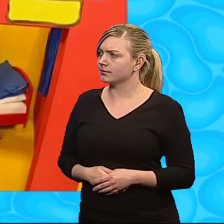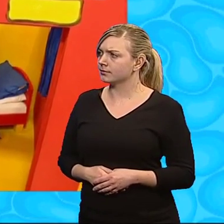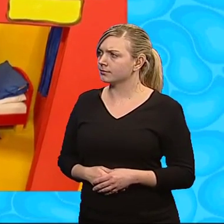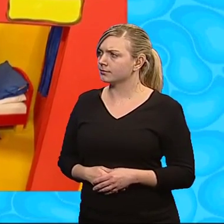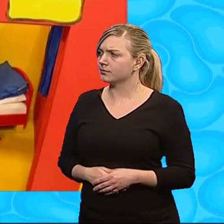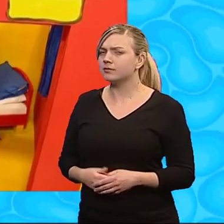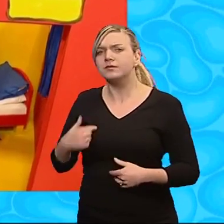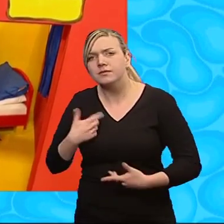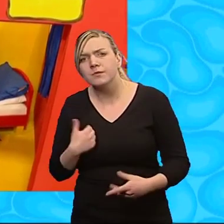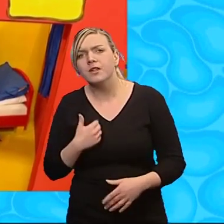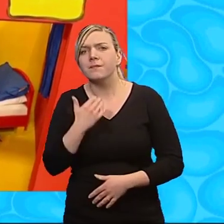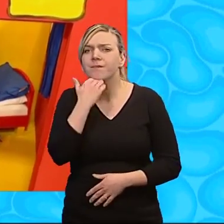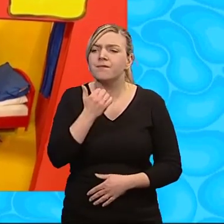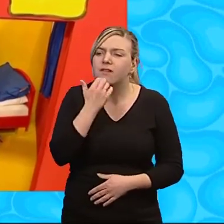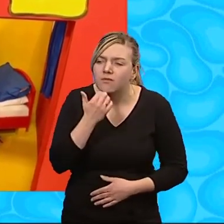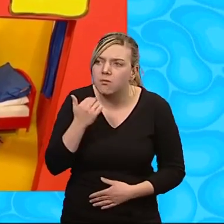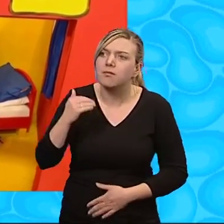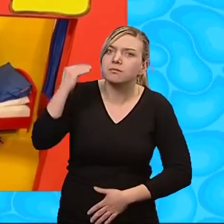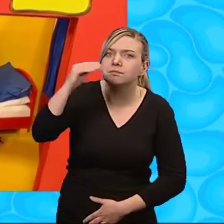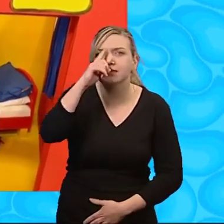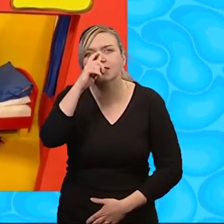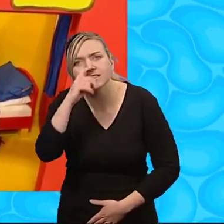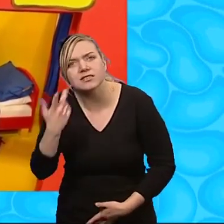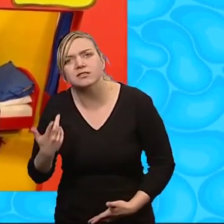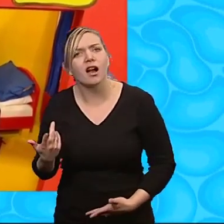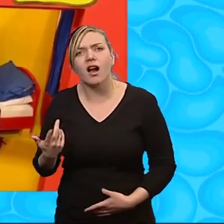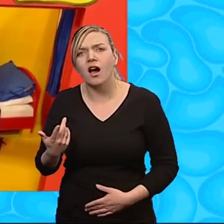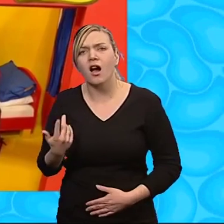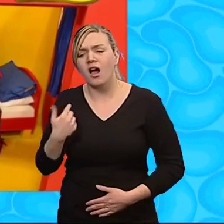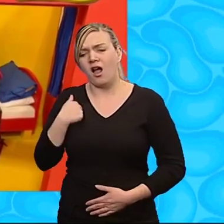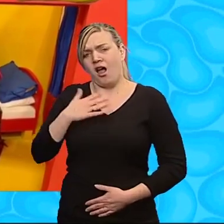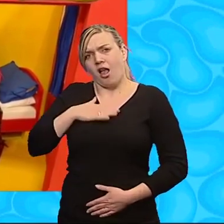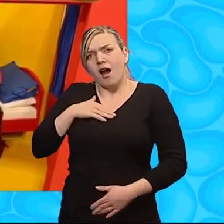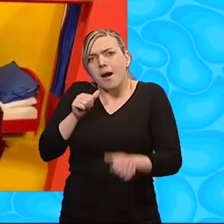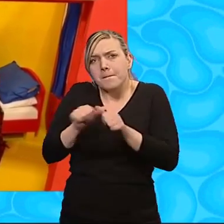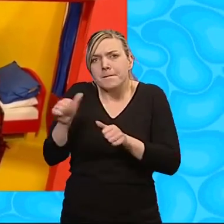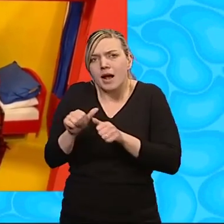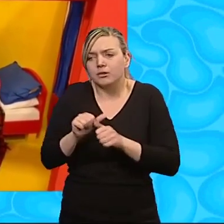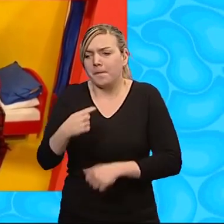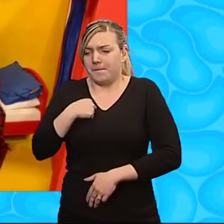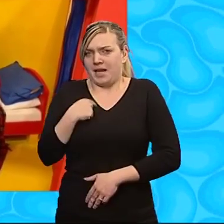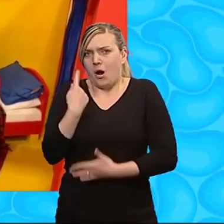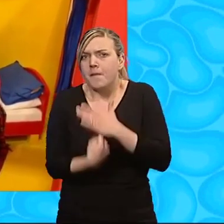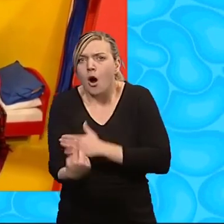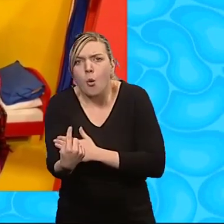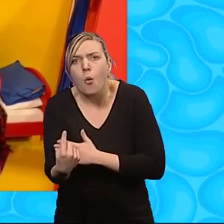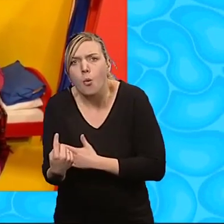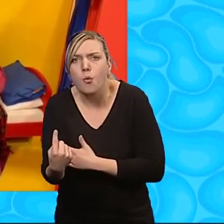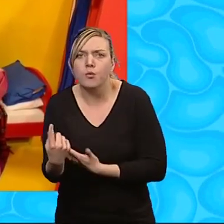I'm tired of being a big sister bunny. It was much better when it was just me at home.